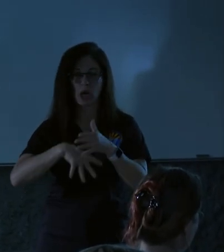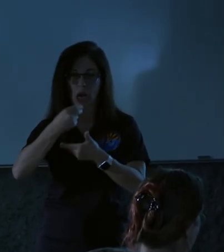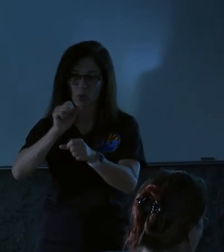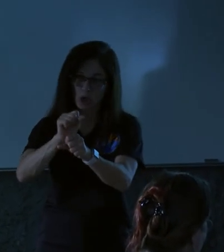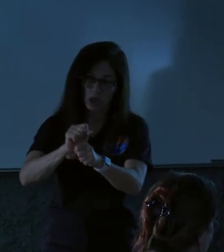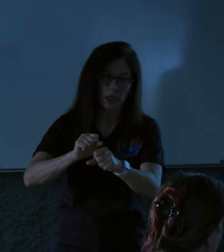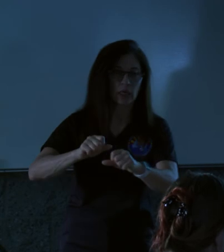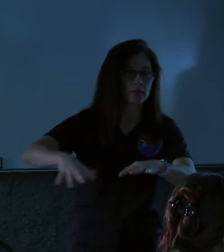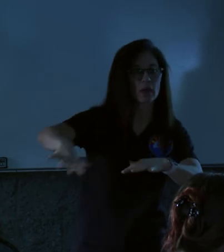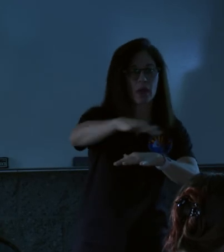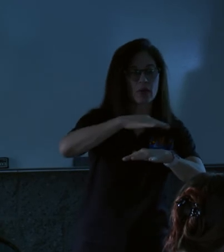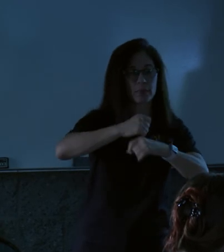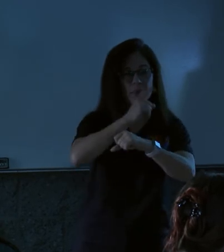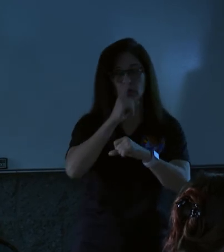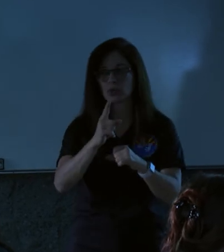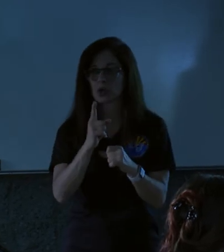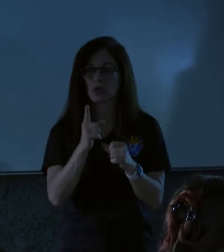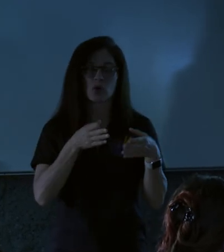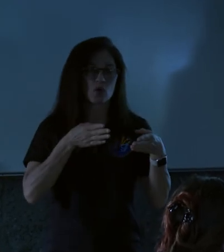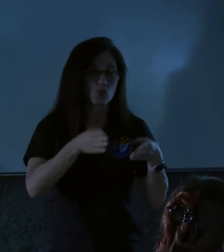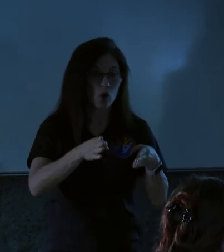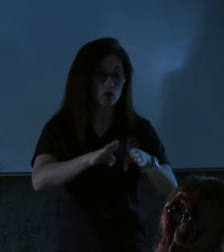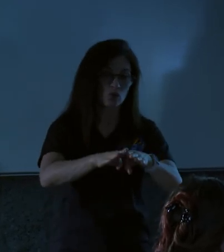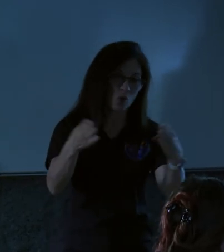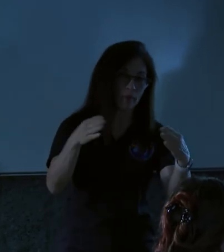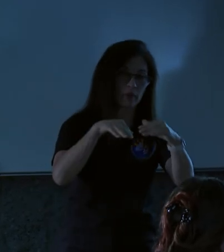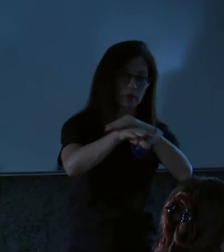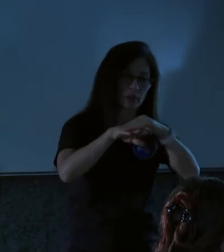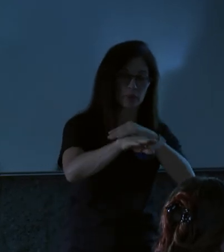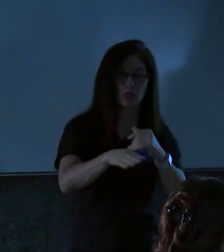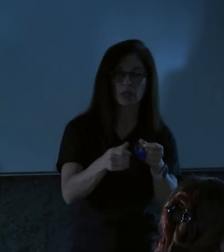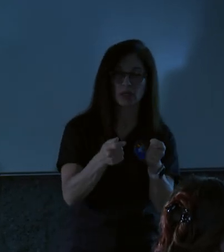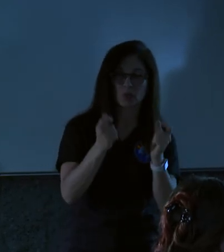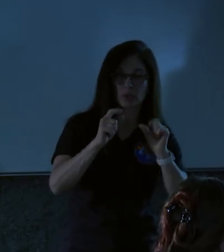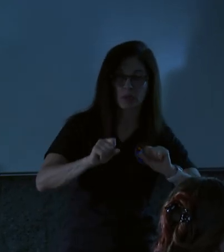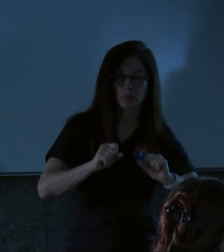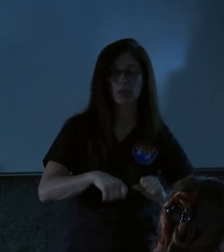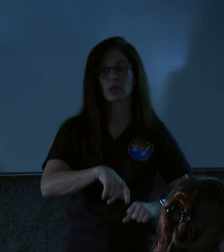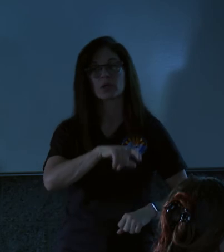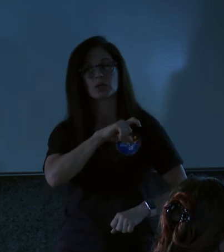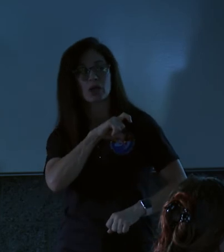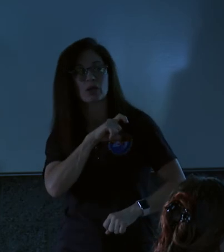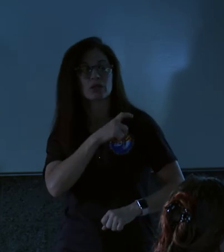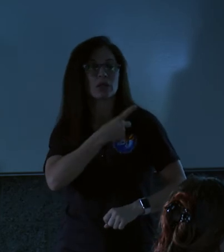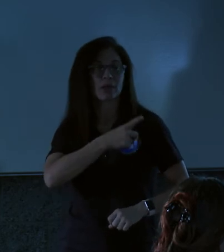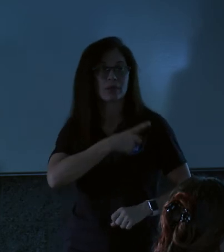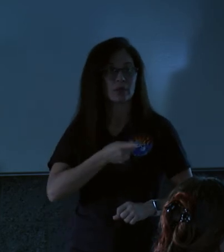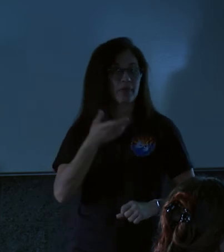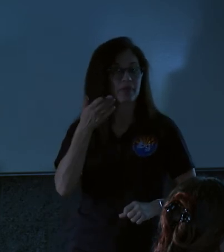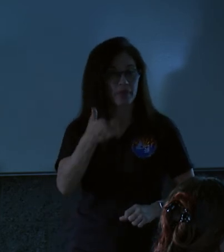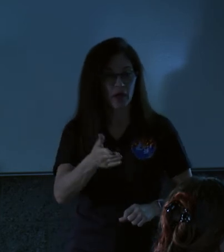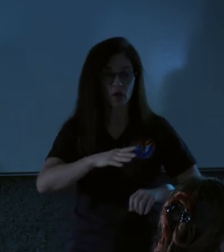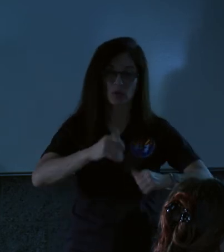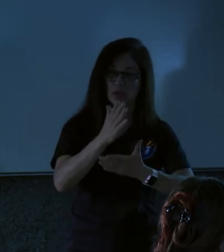and, uh, making sure that roads were getting cleared as soon as possible, sheriff's deputies who were there to